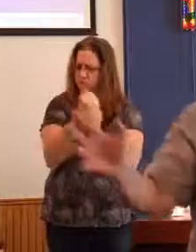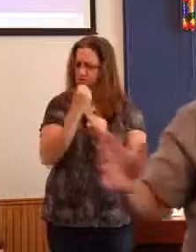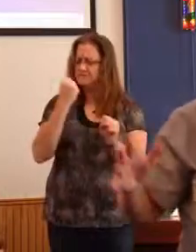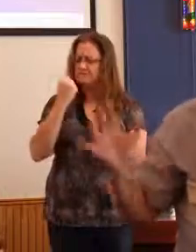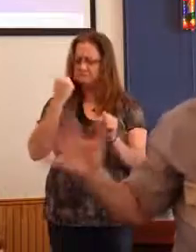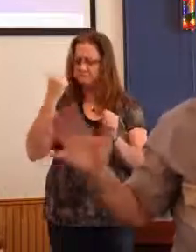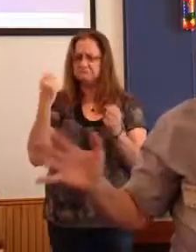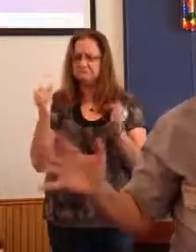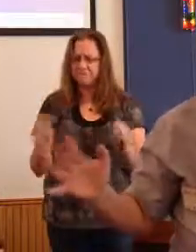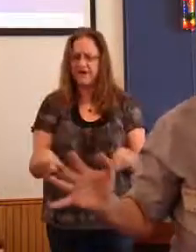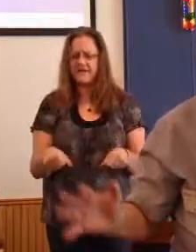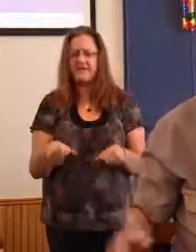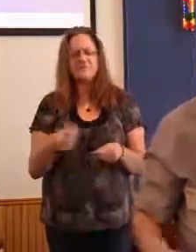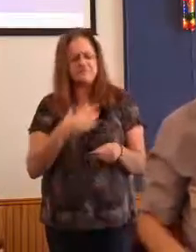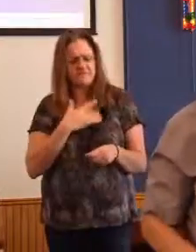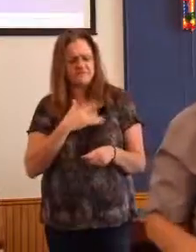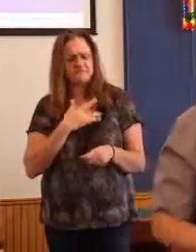it and he said, yeah, there's a good chance we can win.